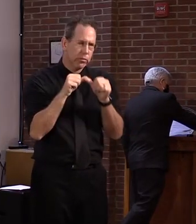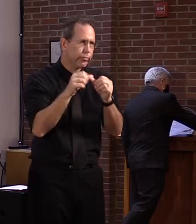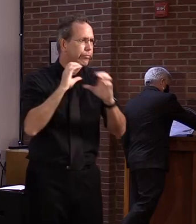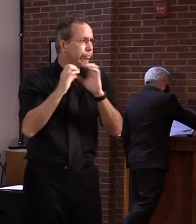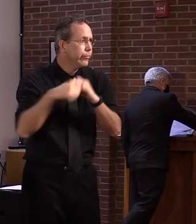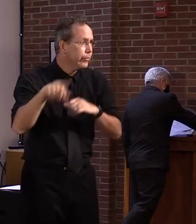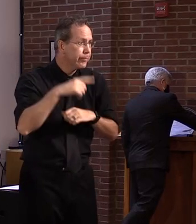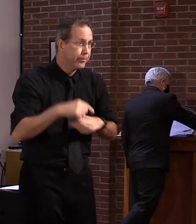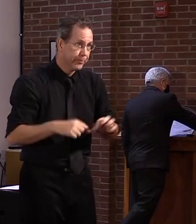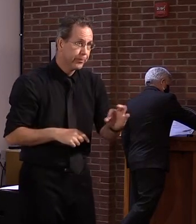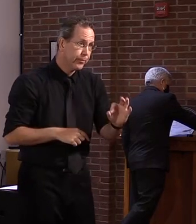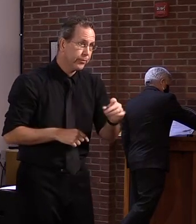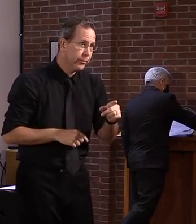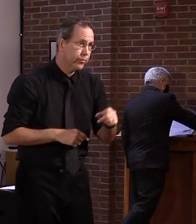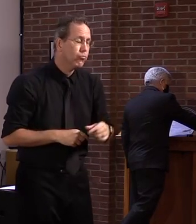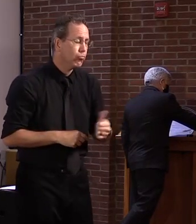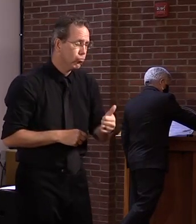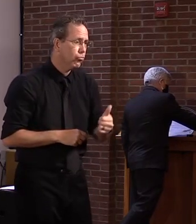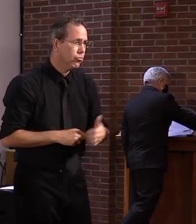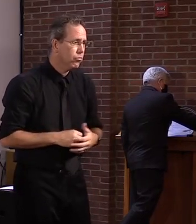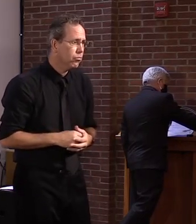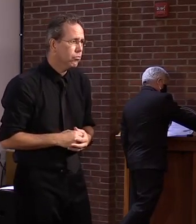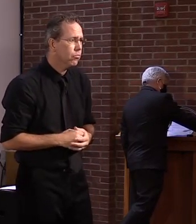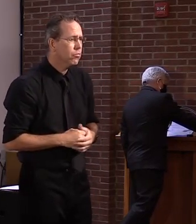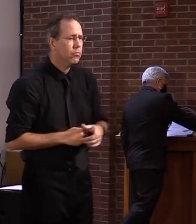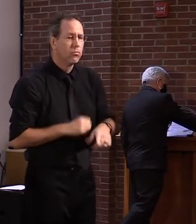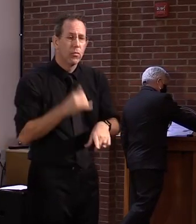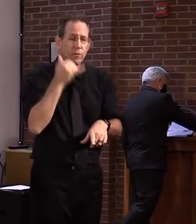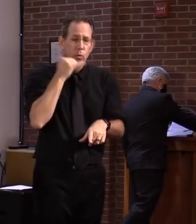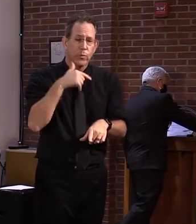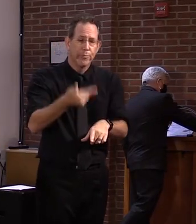Moving to the phones. We'll start with Lisa from the Valley Reporter.